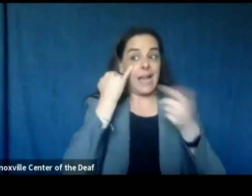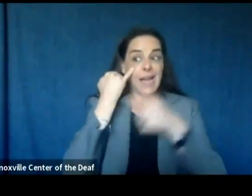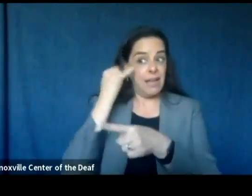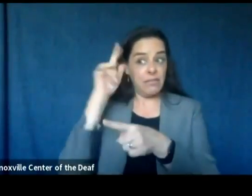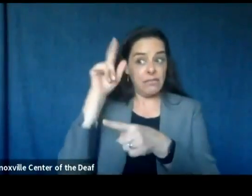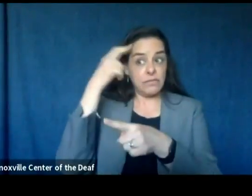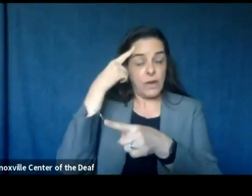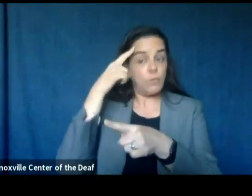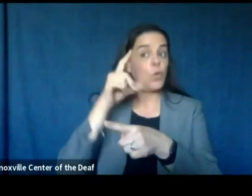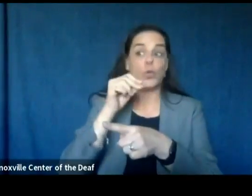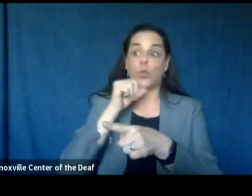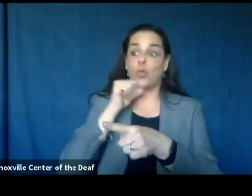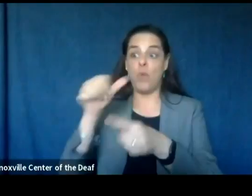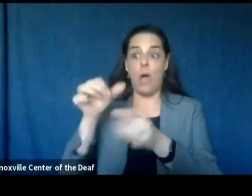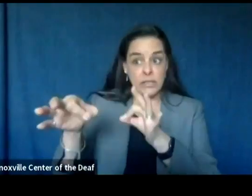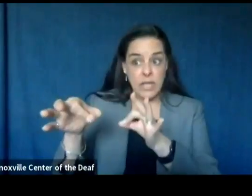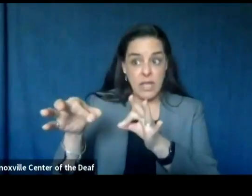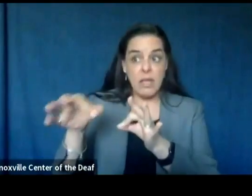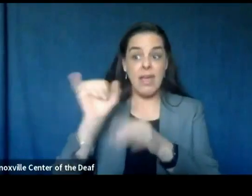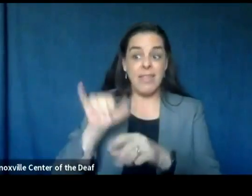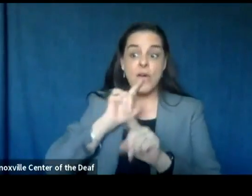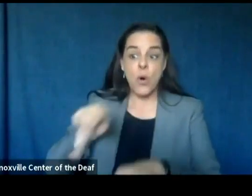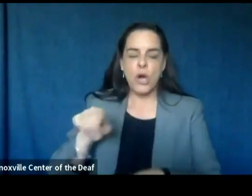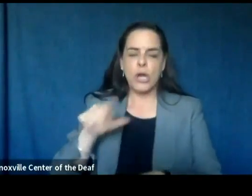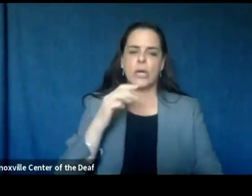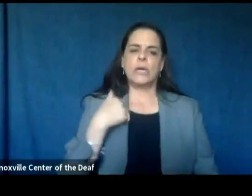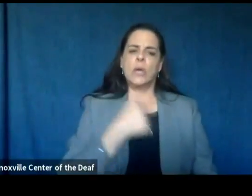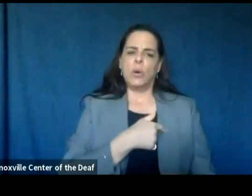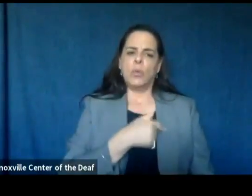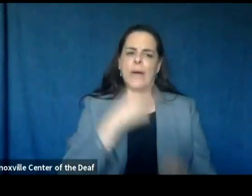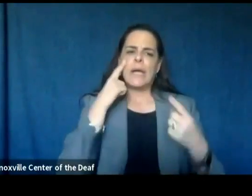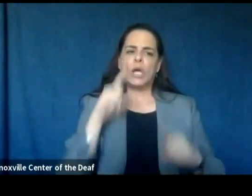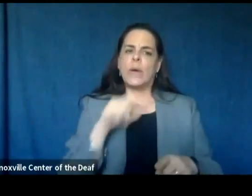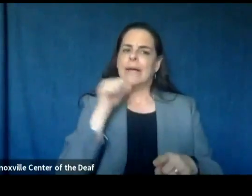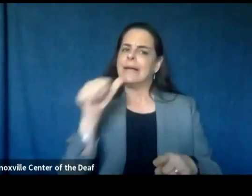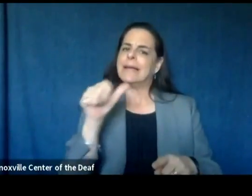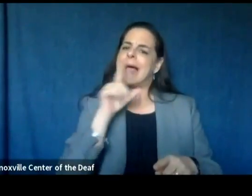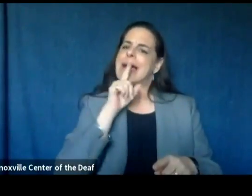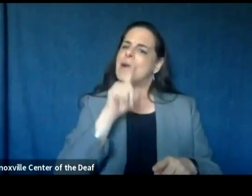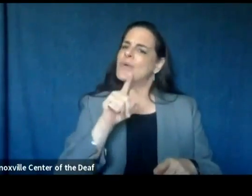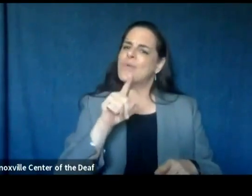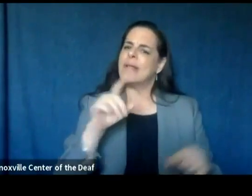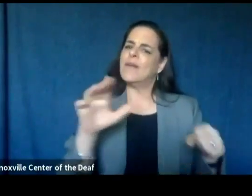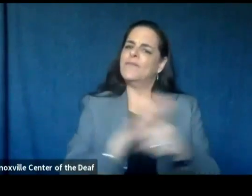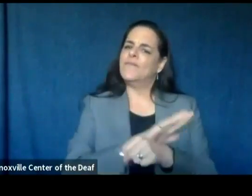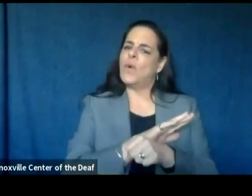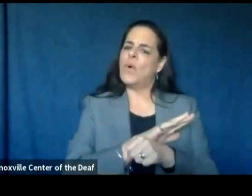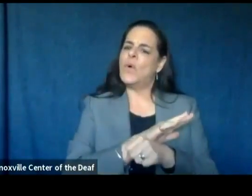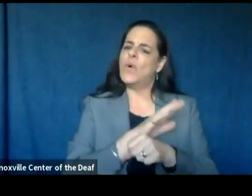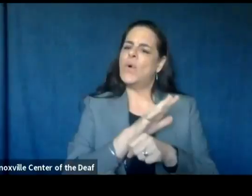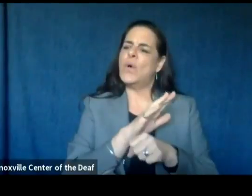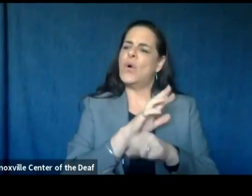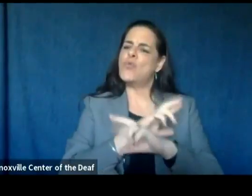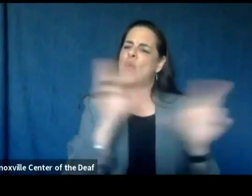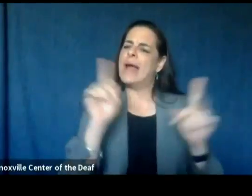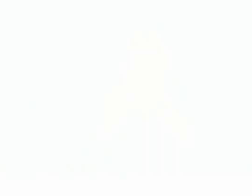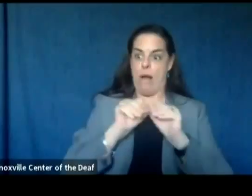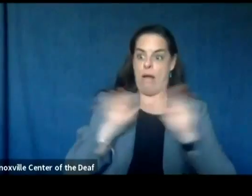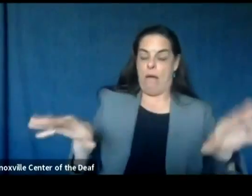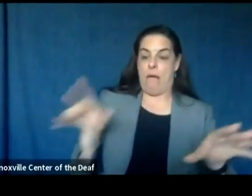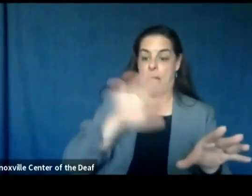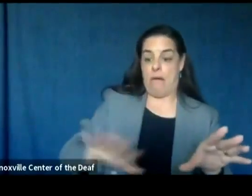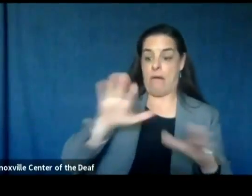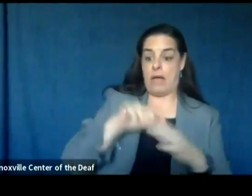um we agree that we're not quite ready to come out of the restrictions on travel and social distancing at this time